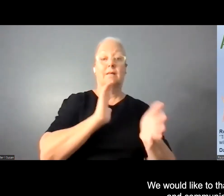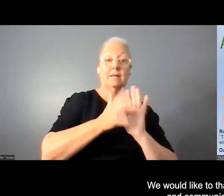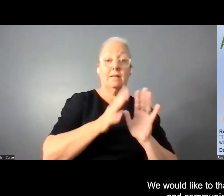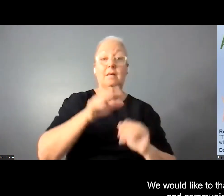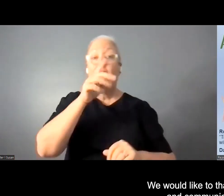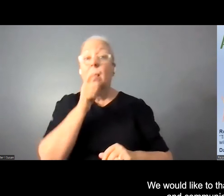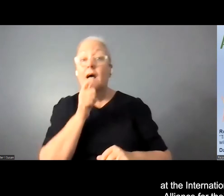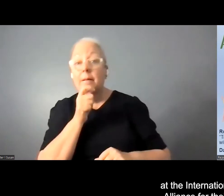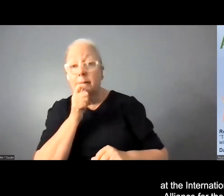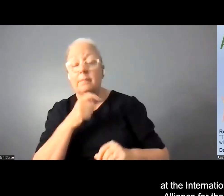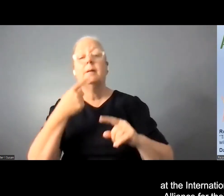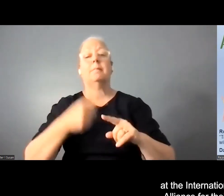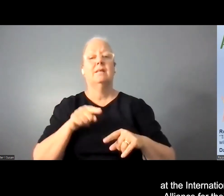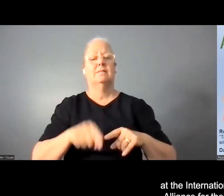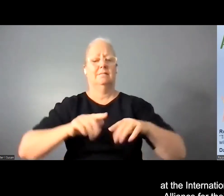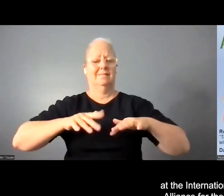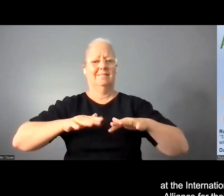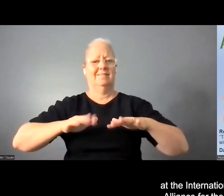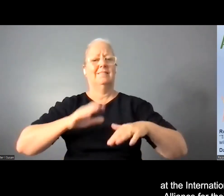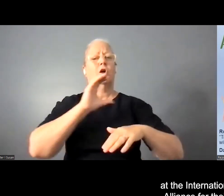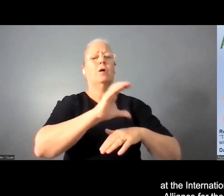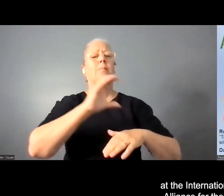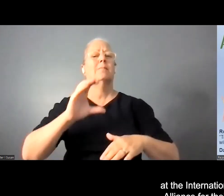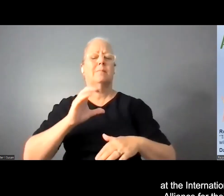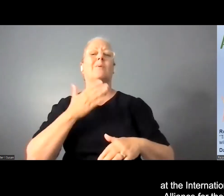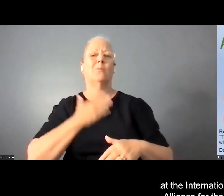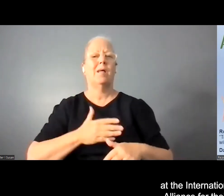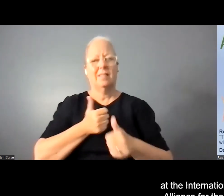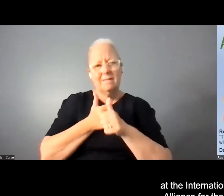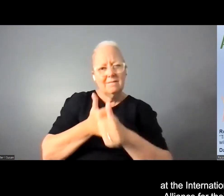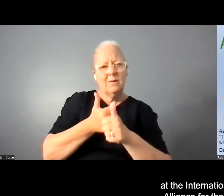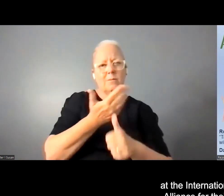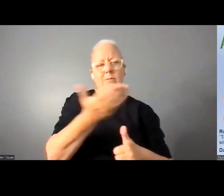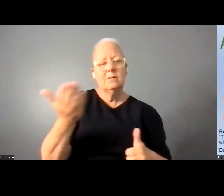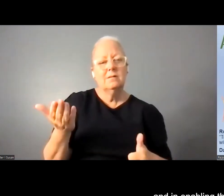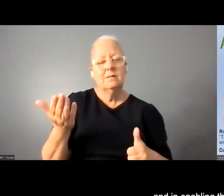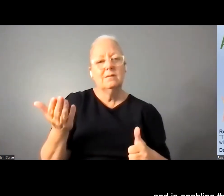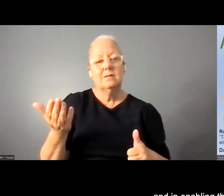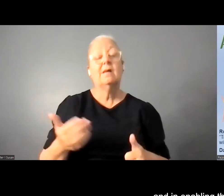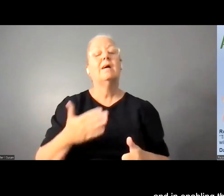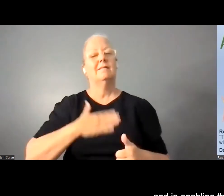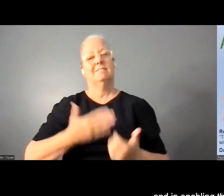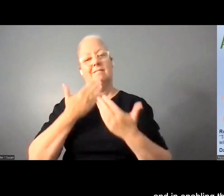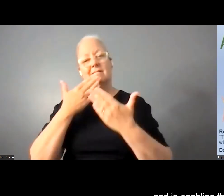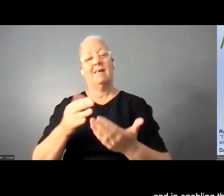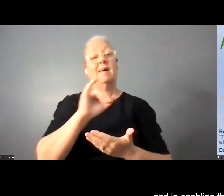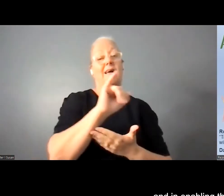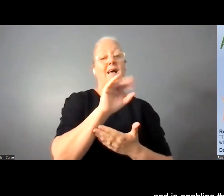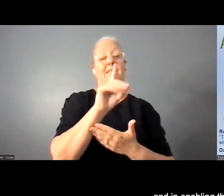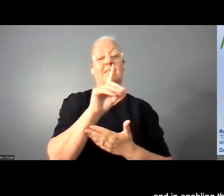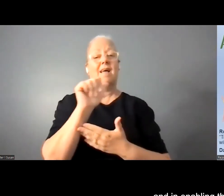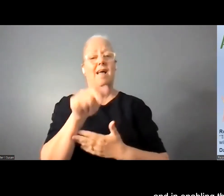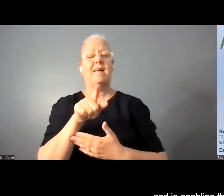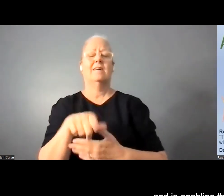Communication team at the International Disability Alliance for their hard work and concentration